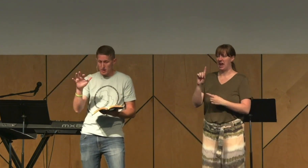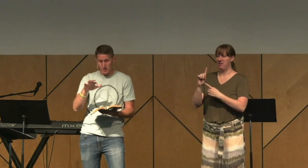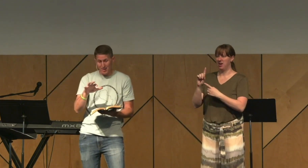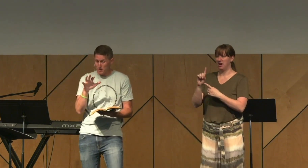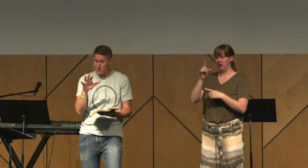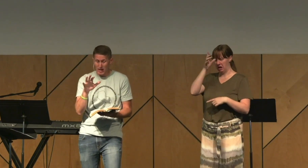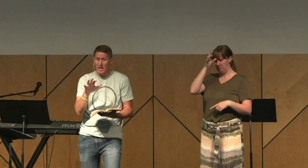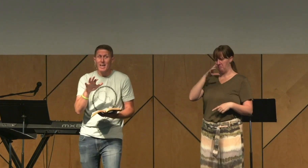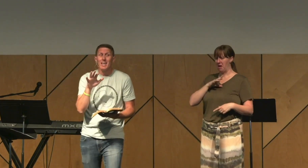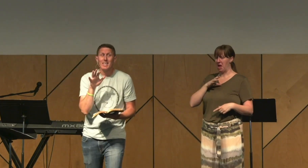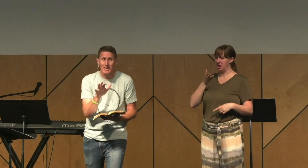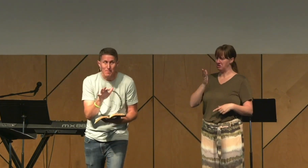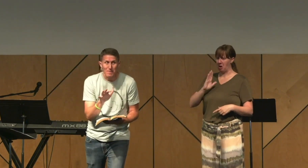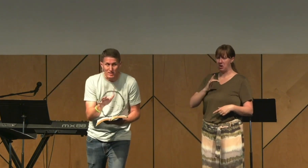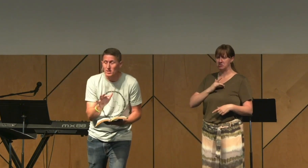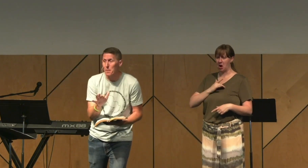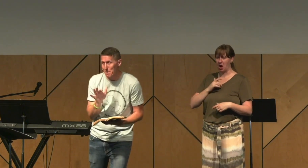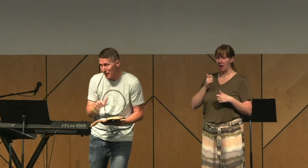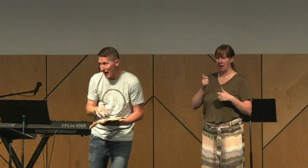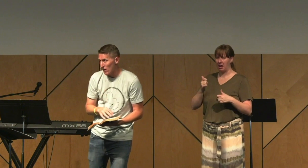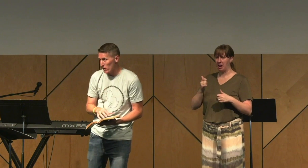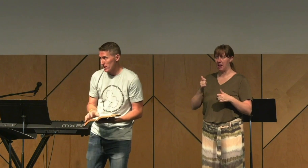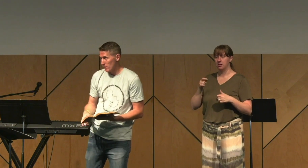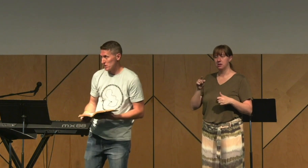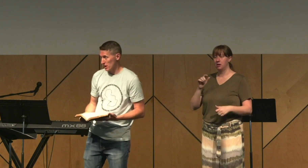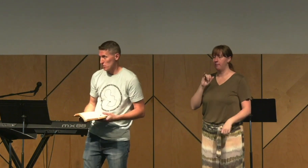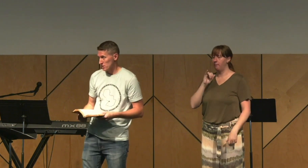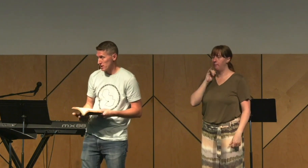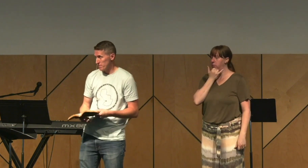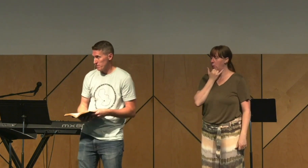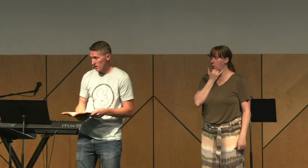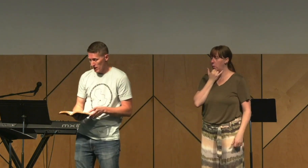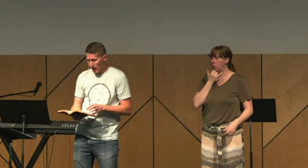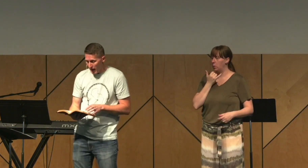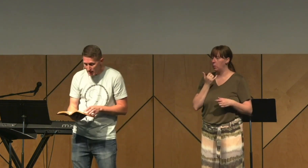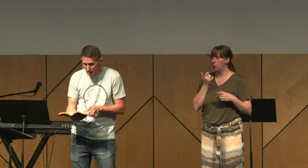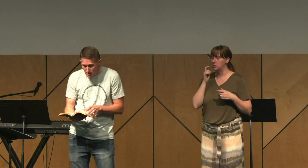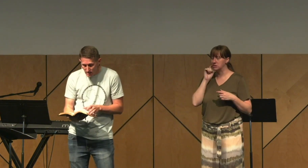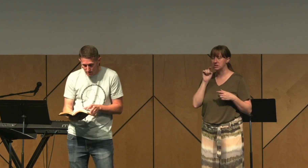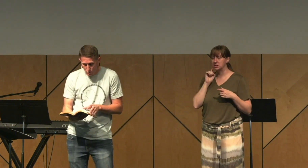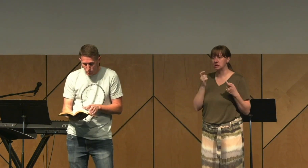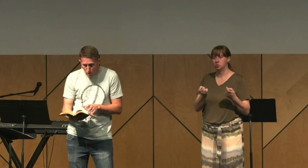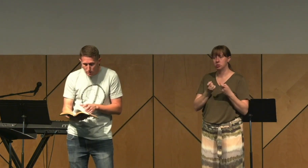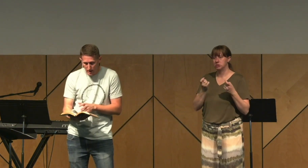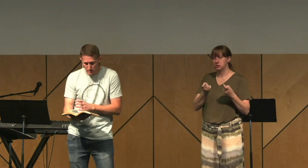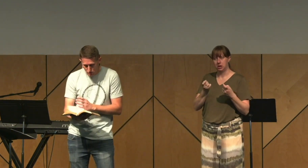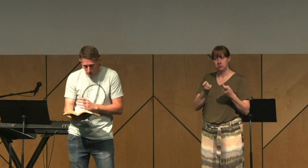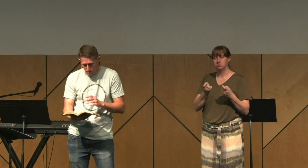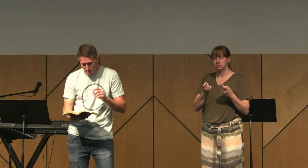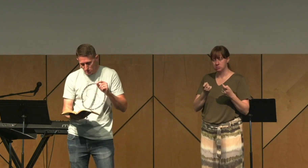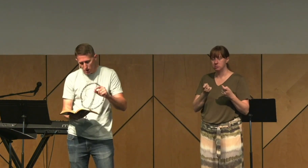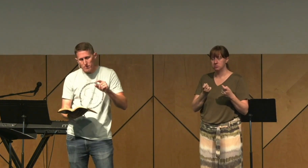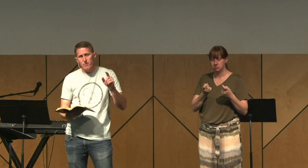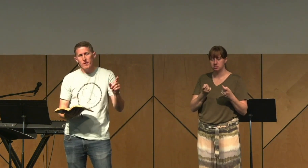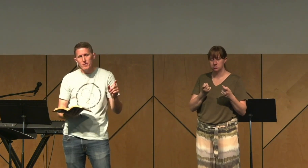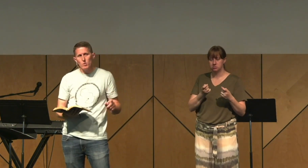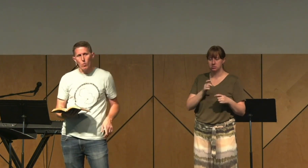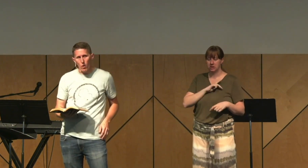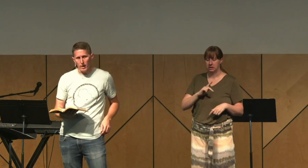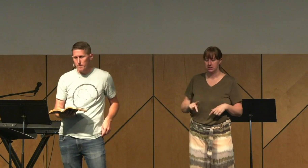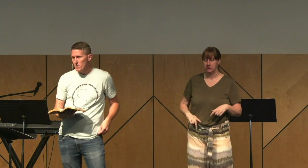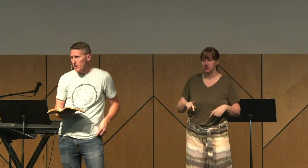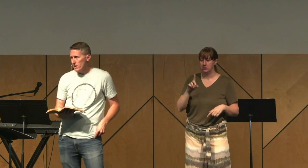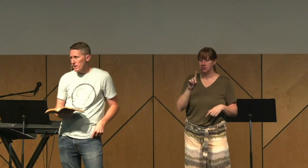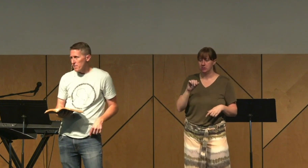own heart. He's amazing. He's godly, but man, he messed up bad when it came to sexual sin. And King David wrote a psalm. It's Psalm